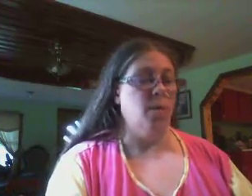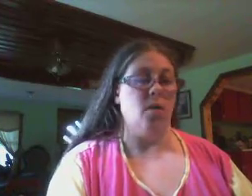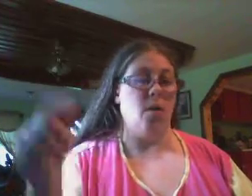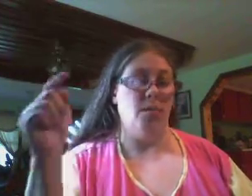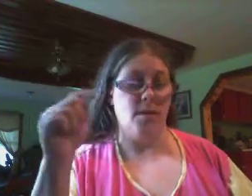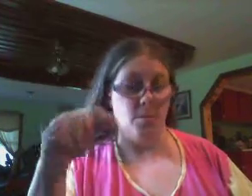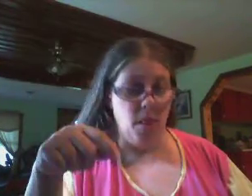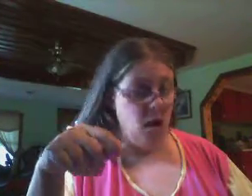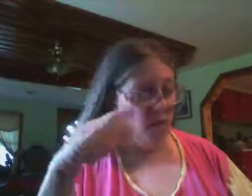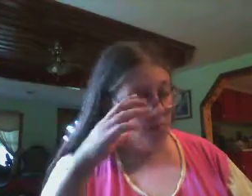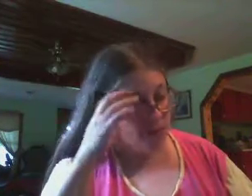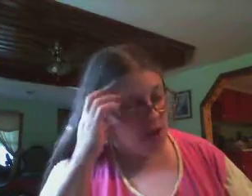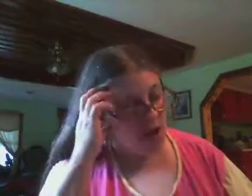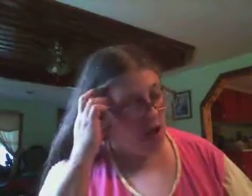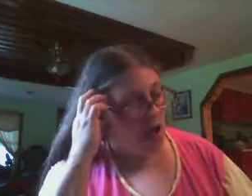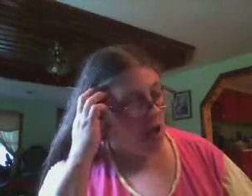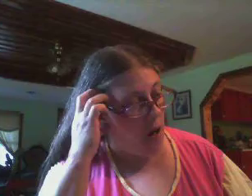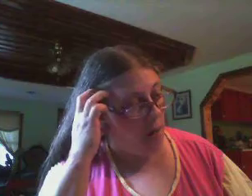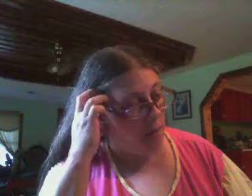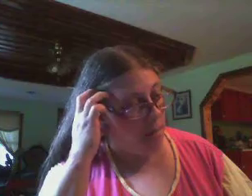So, in the comments below, um,